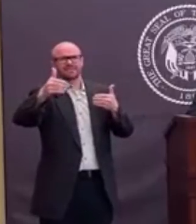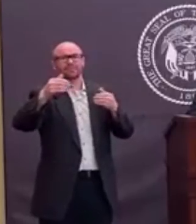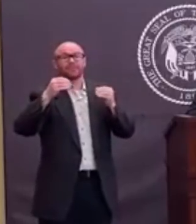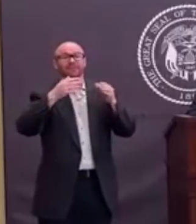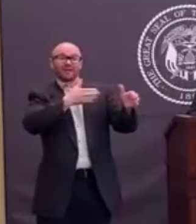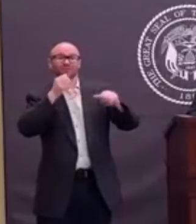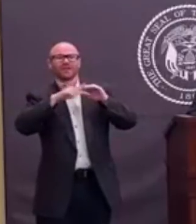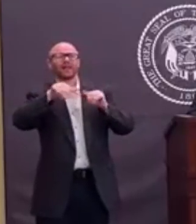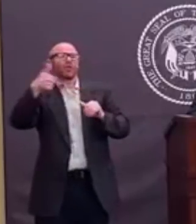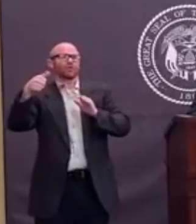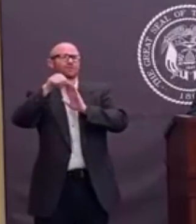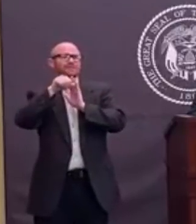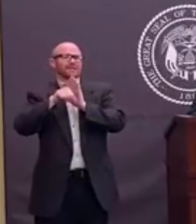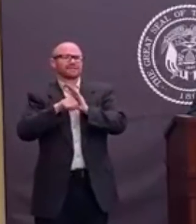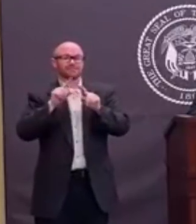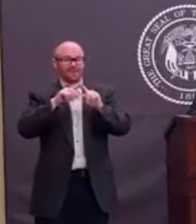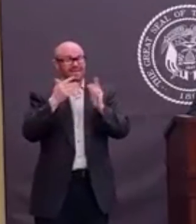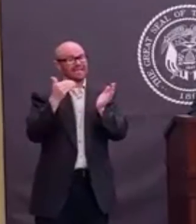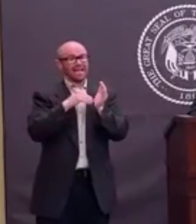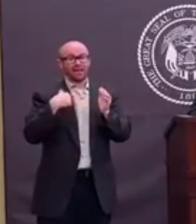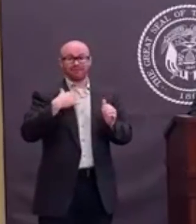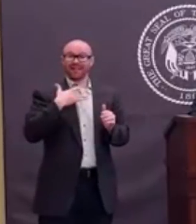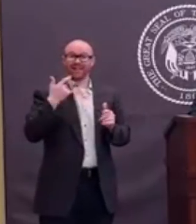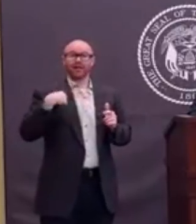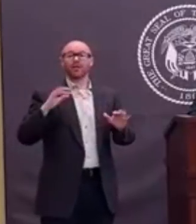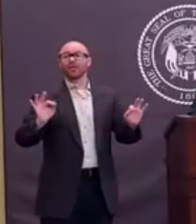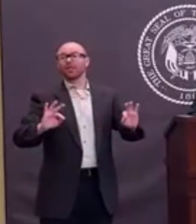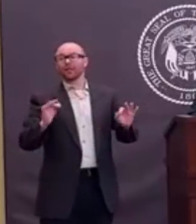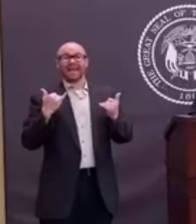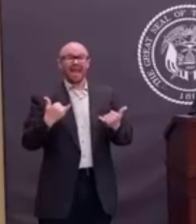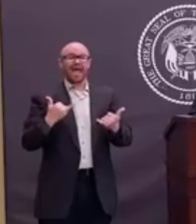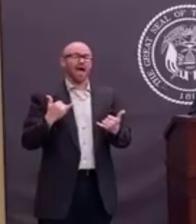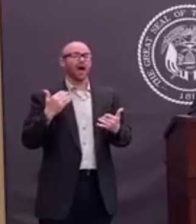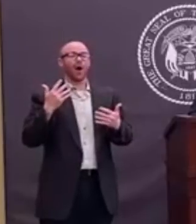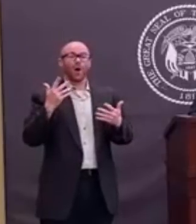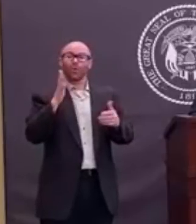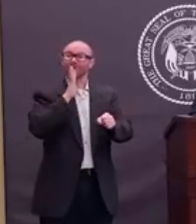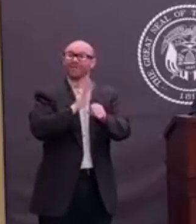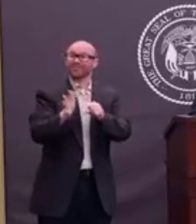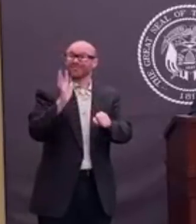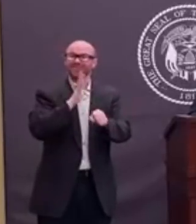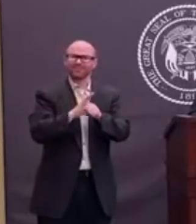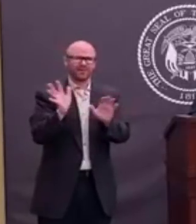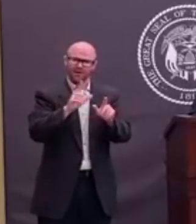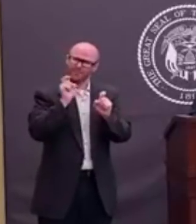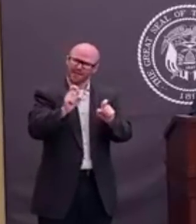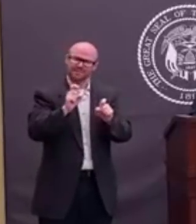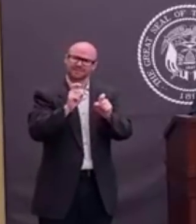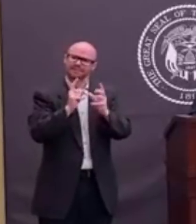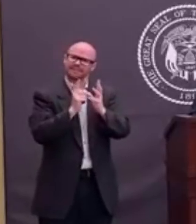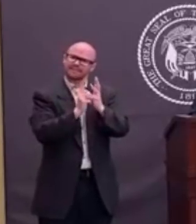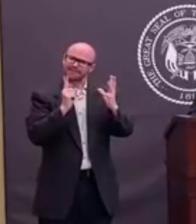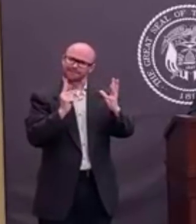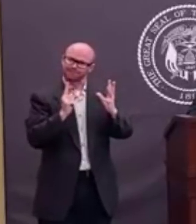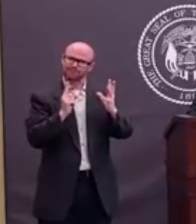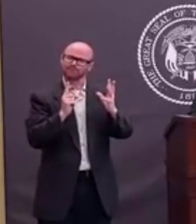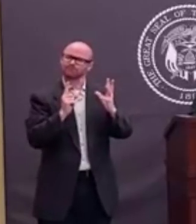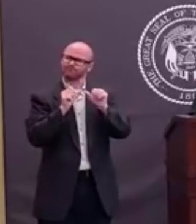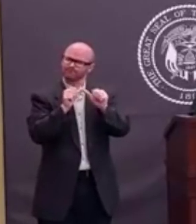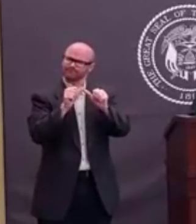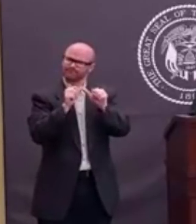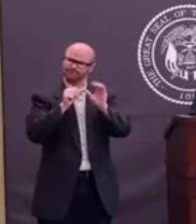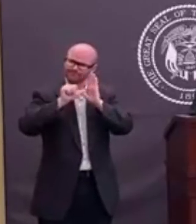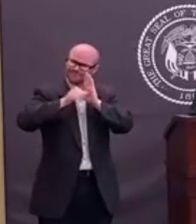But we can't let up now. We've got to keep pushing this and reinforcing what we're already doing. And